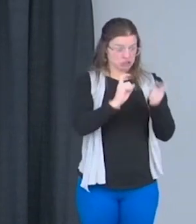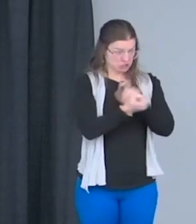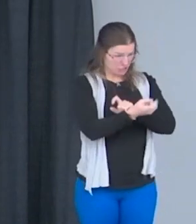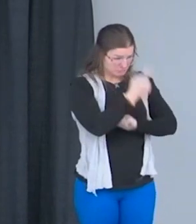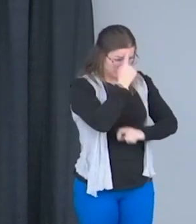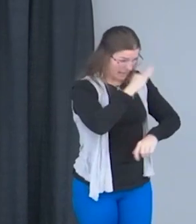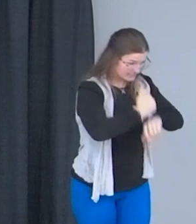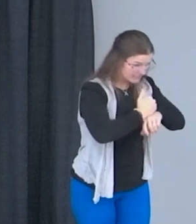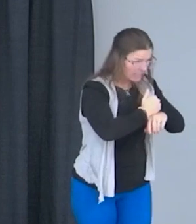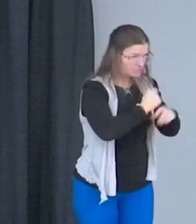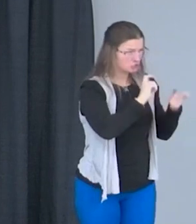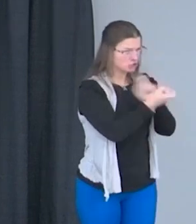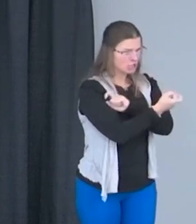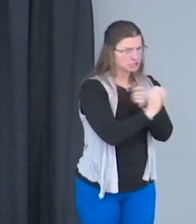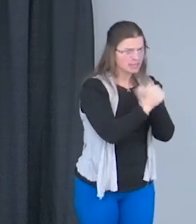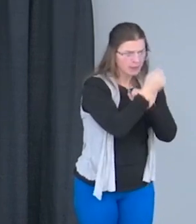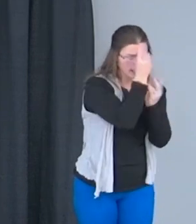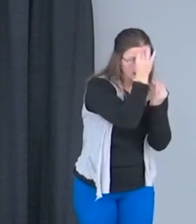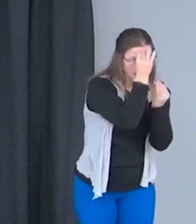different.